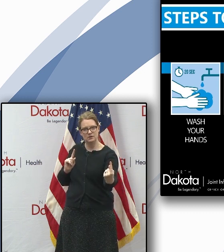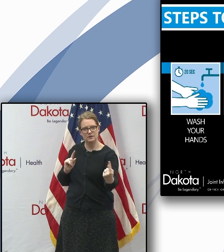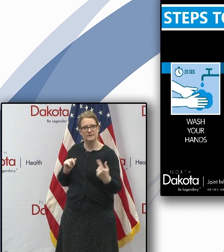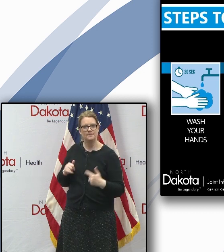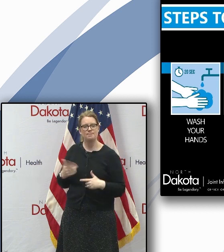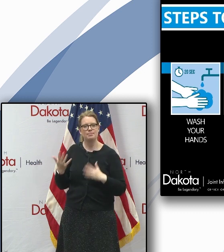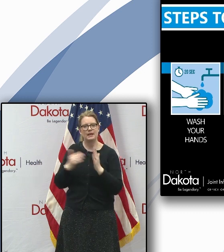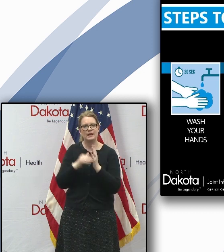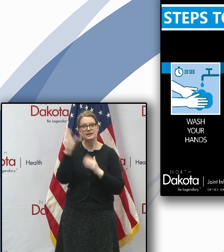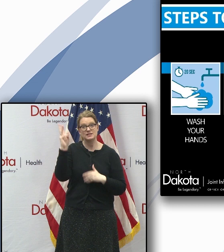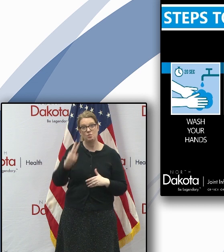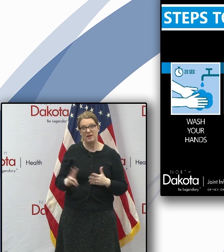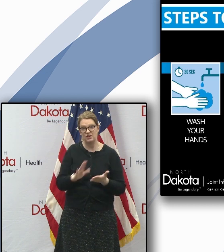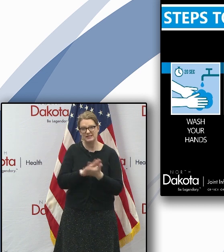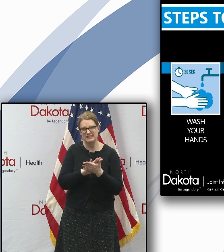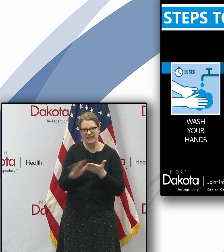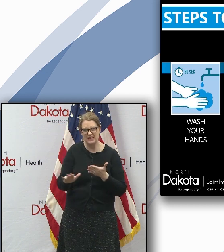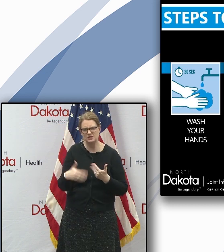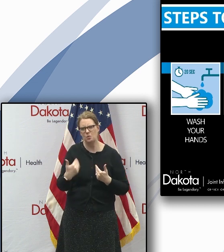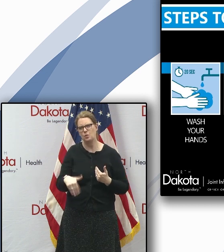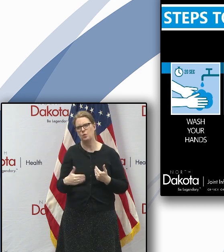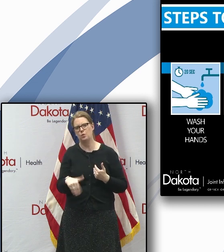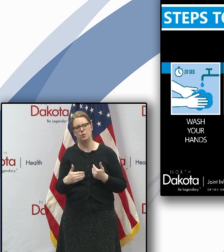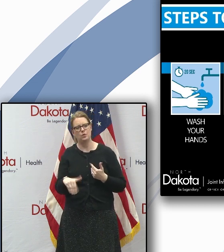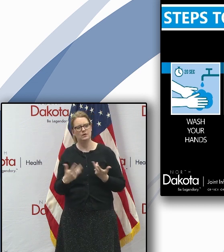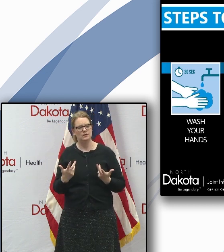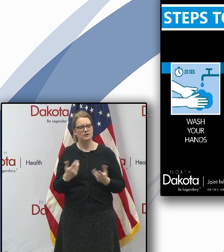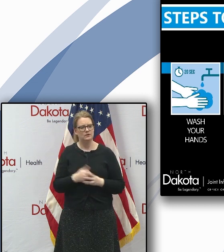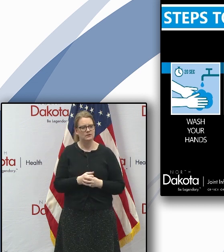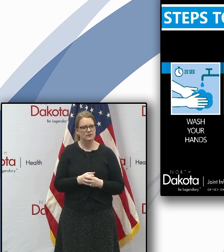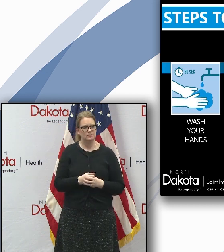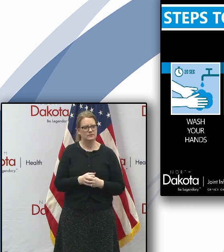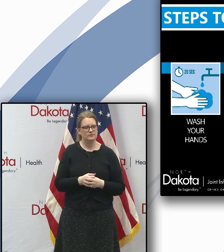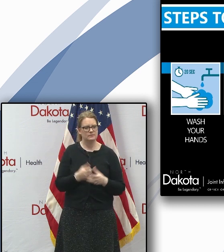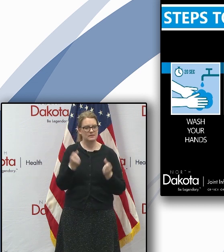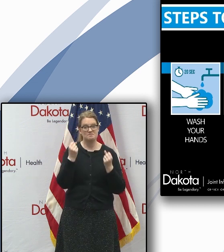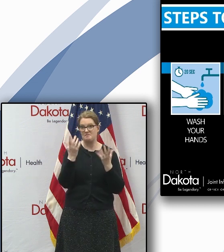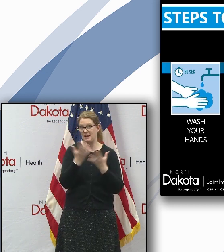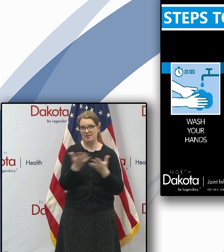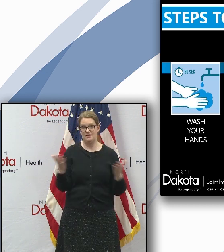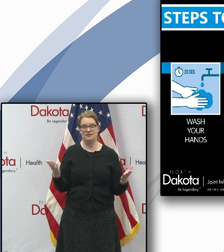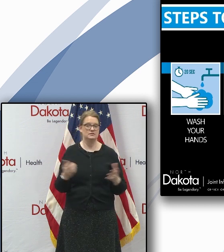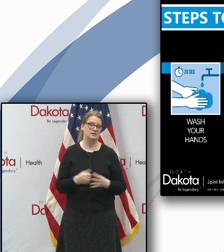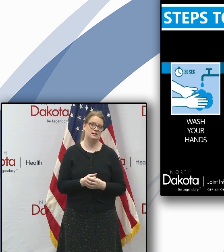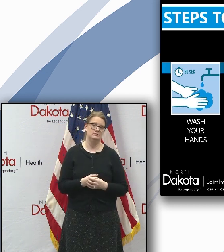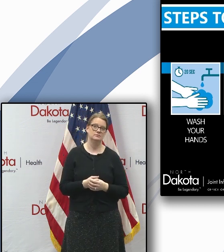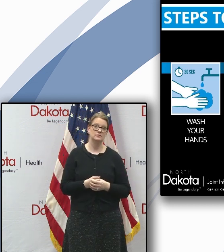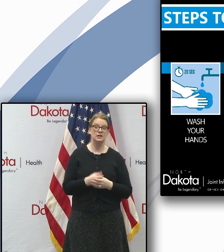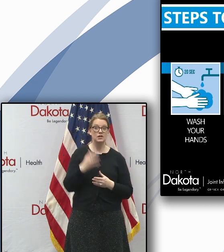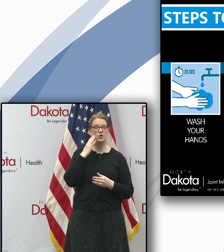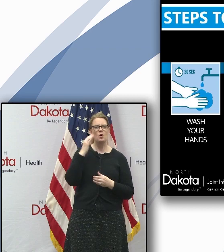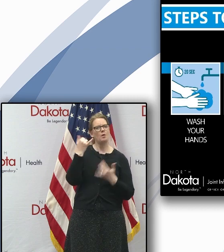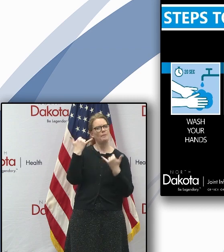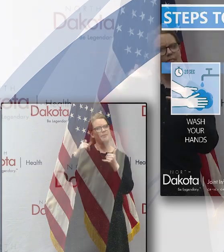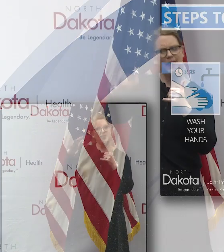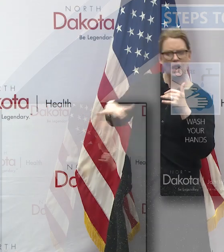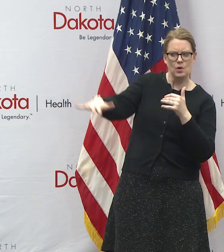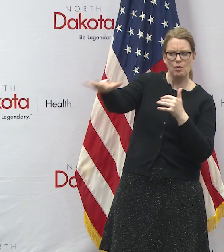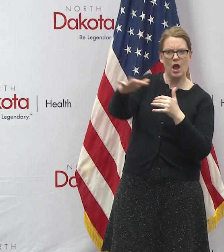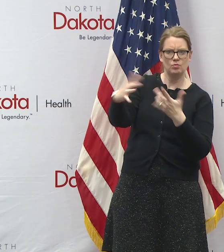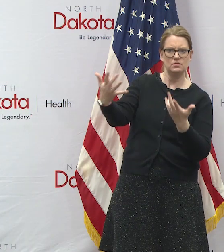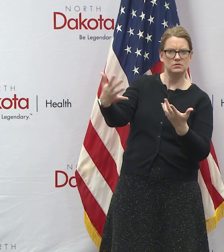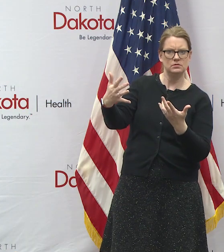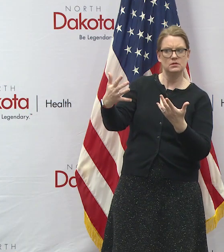and again as the weather gets nicer there's a lot of things uh that you could you can do i mean again if you want to take your kids to the playground uh